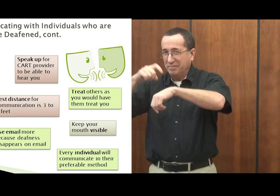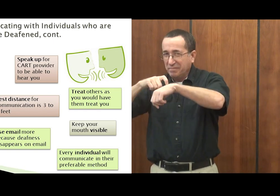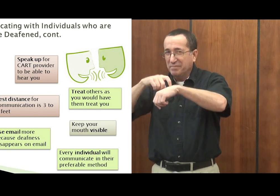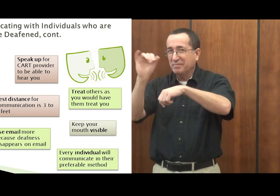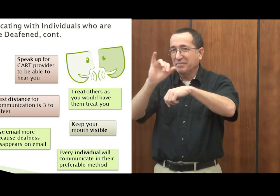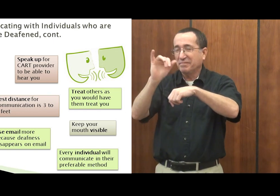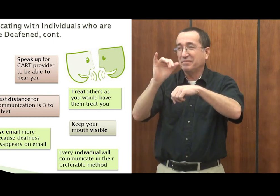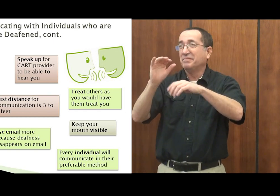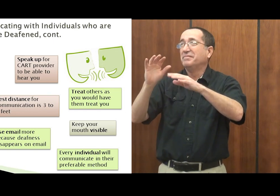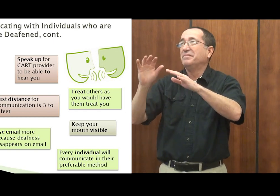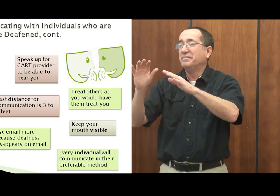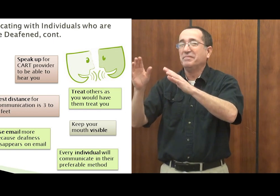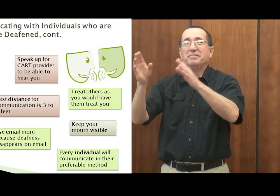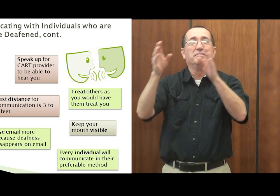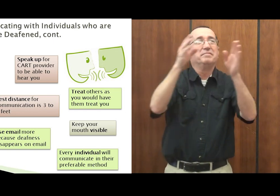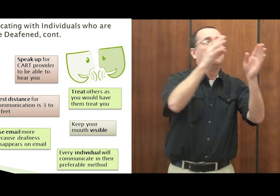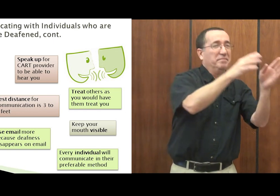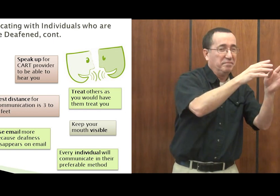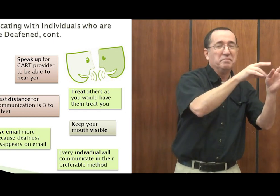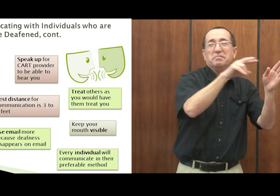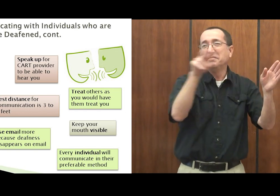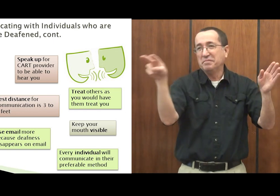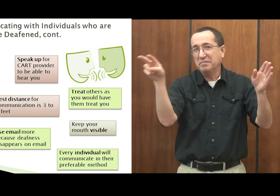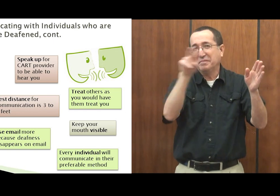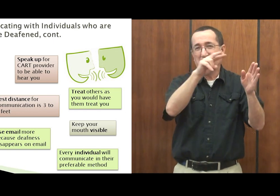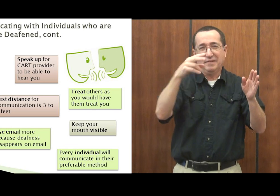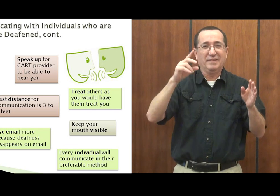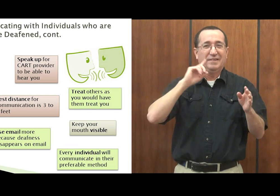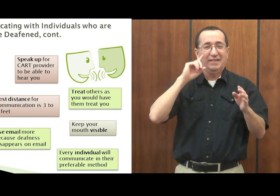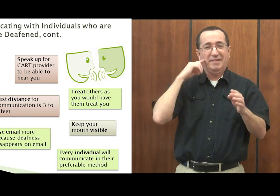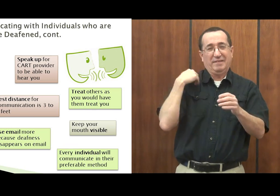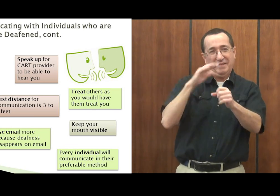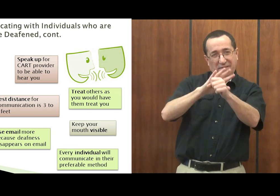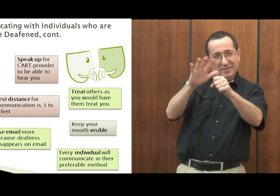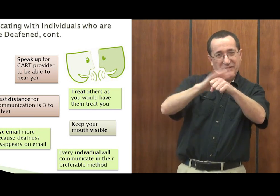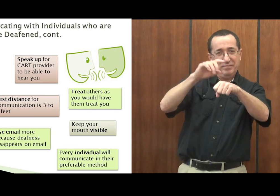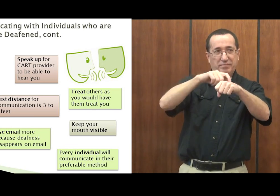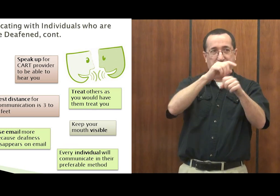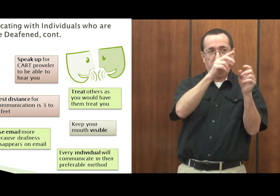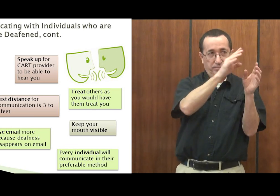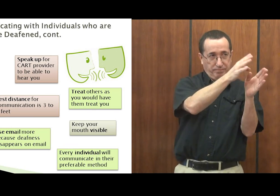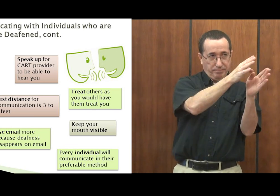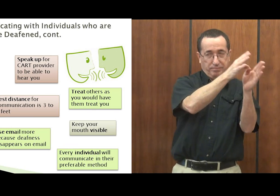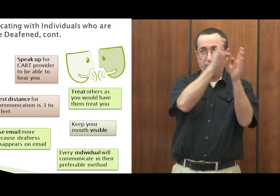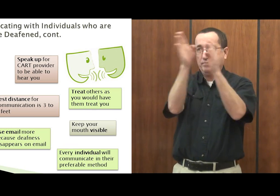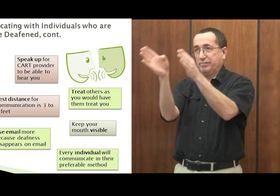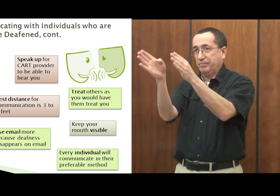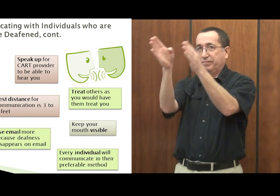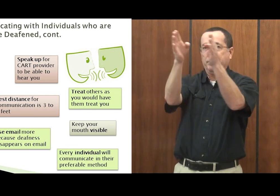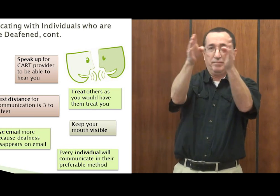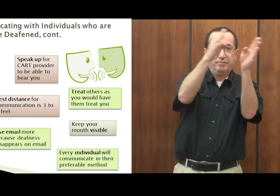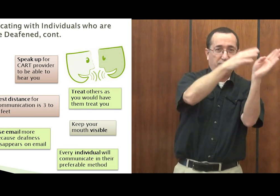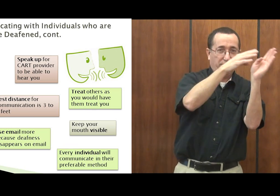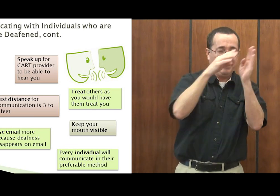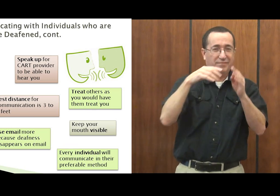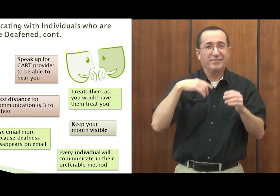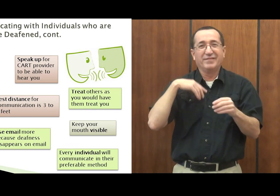give the interpreter a chance to catch up, and work with the whole room of deaf people, of hearing people with a deaf person involved.